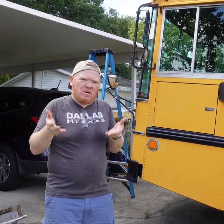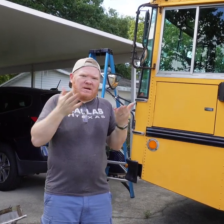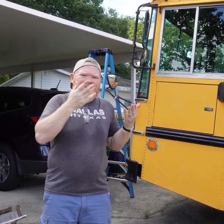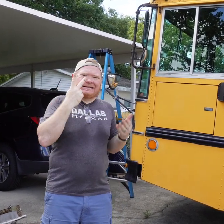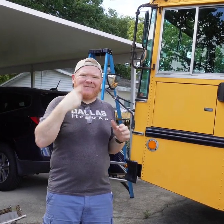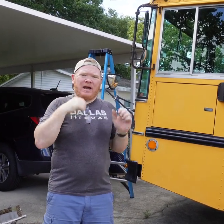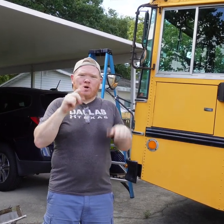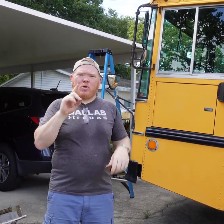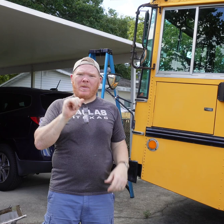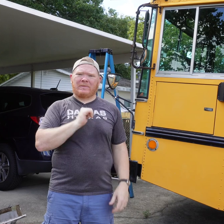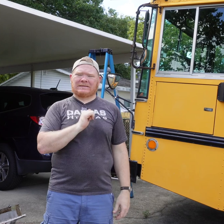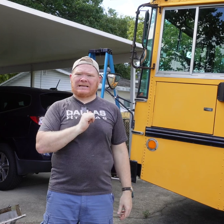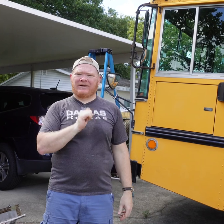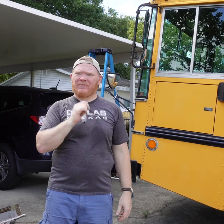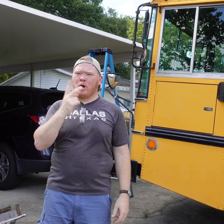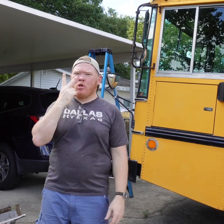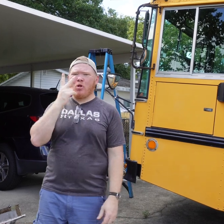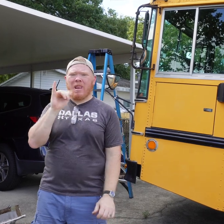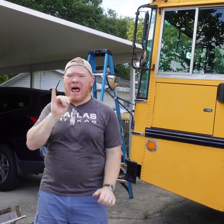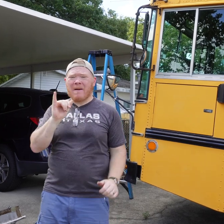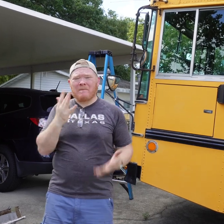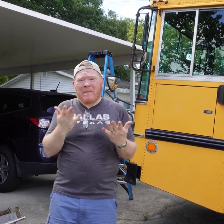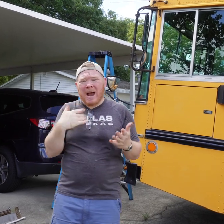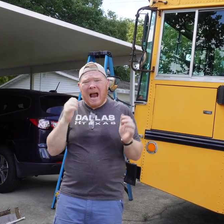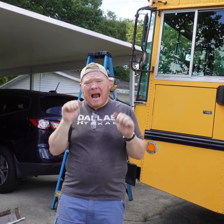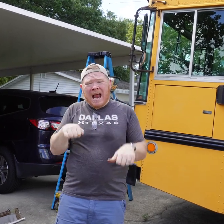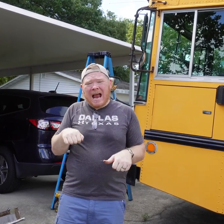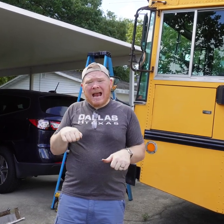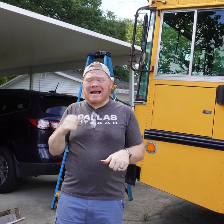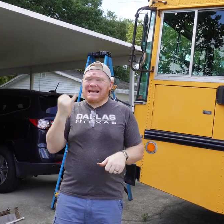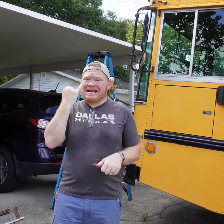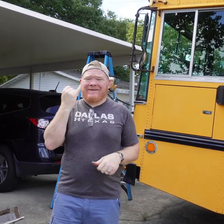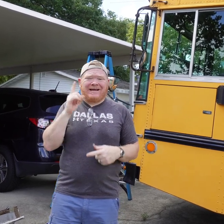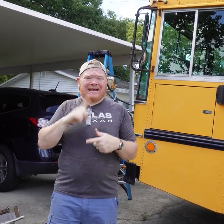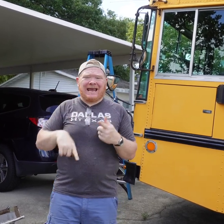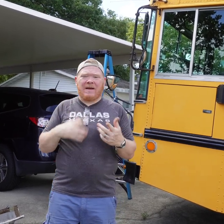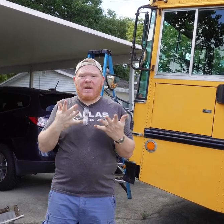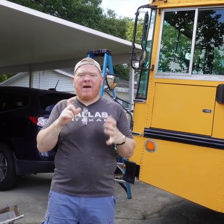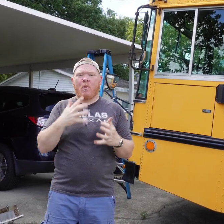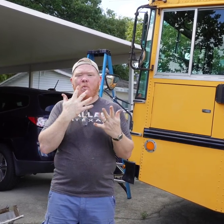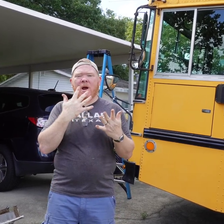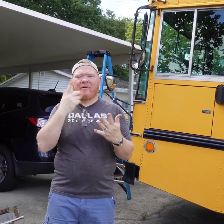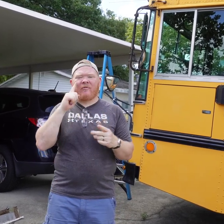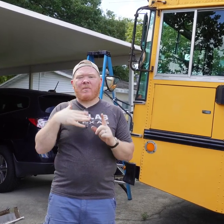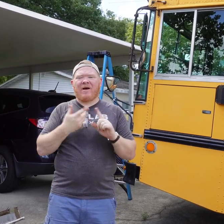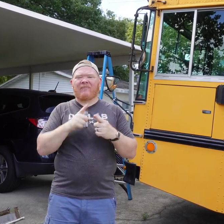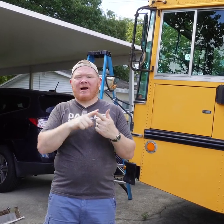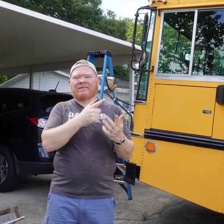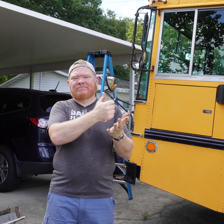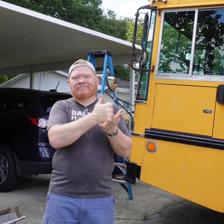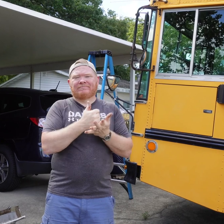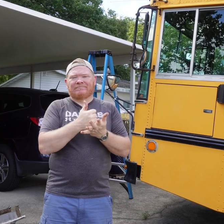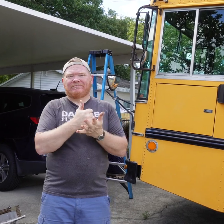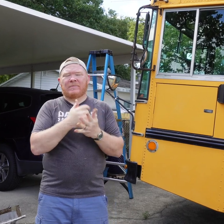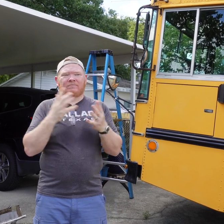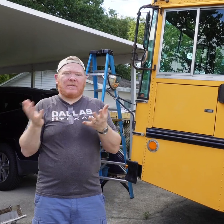of the carport, see if I can do it by myself. It looks like maybe I could. If I can't, I'm going have to wait for my friend to come help me.